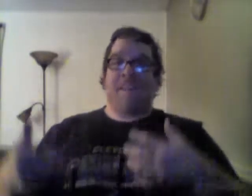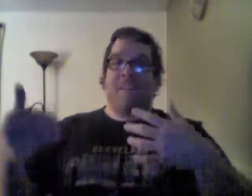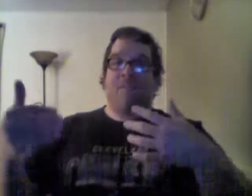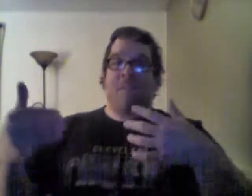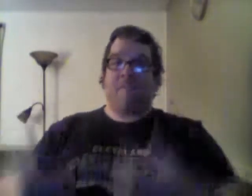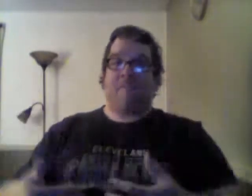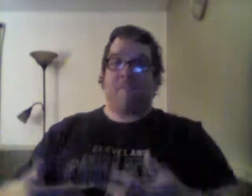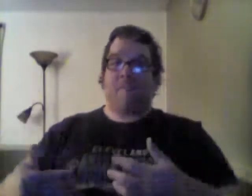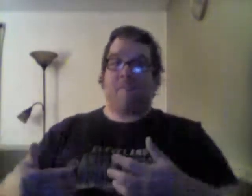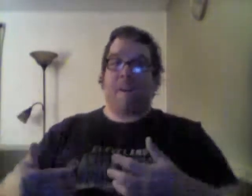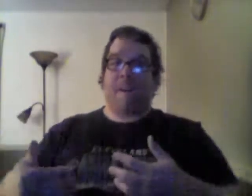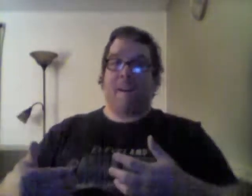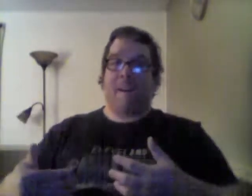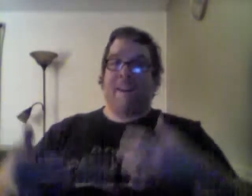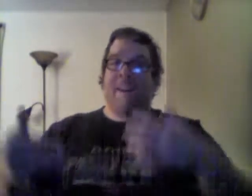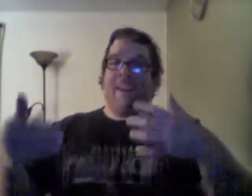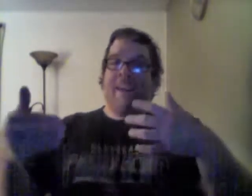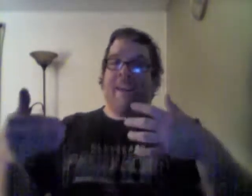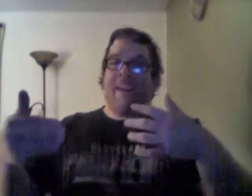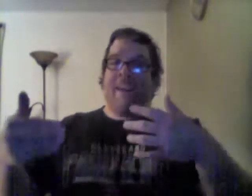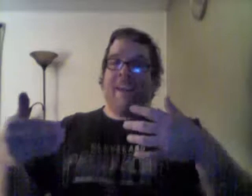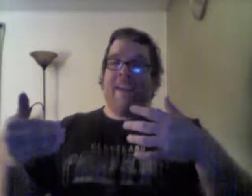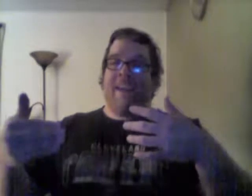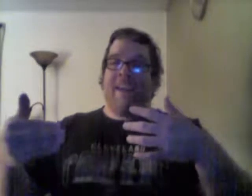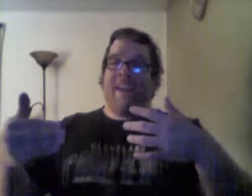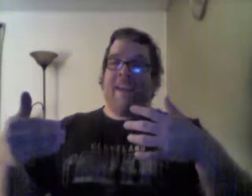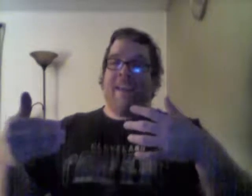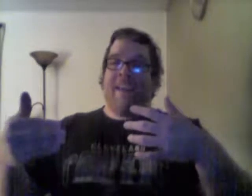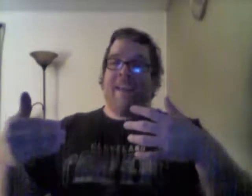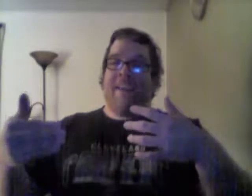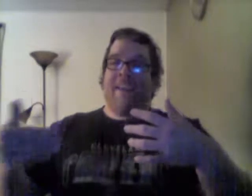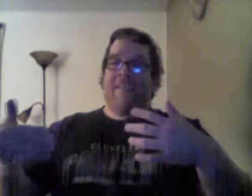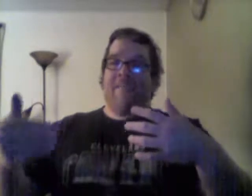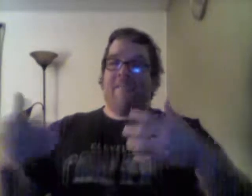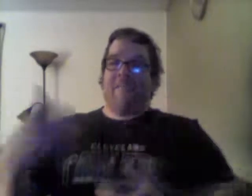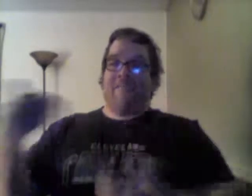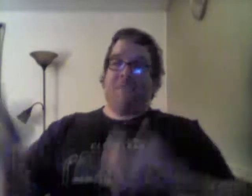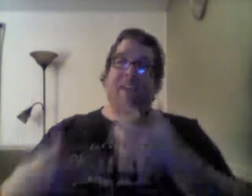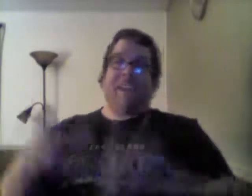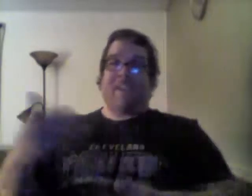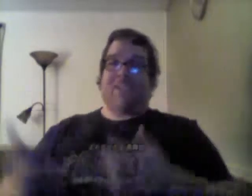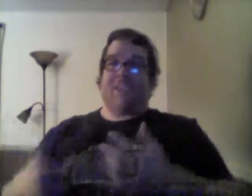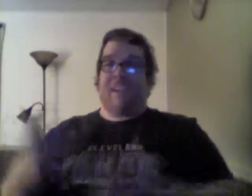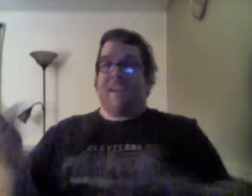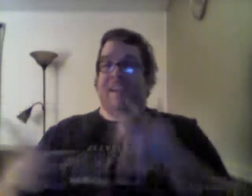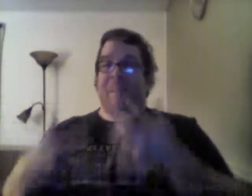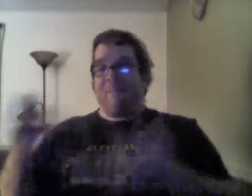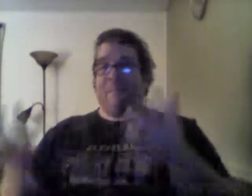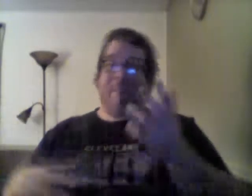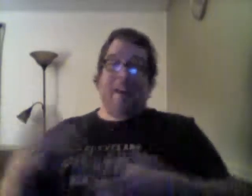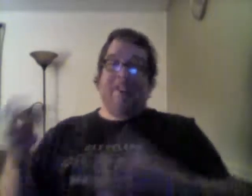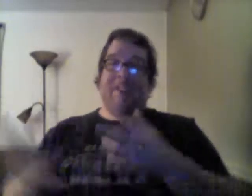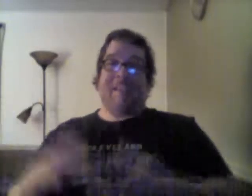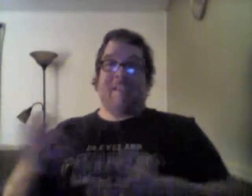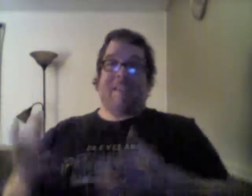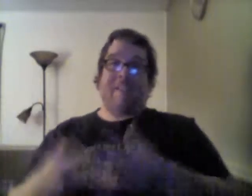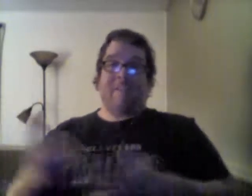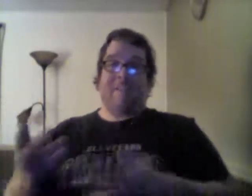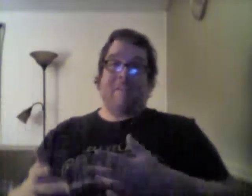into a girl's body. And, some shy, uh, hijinks ensue